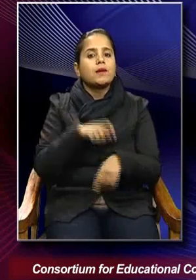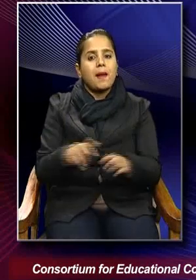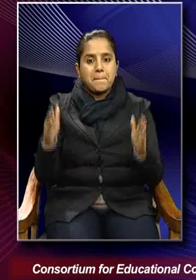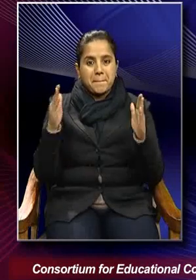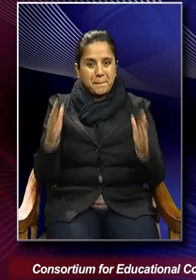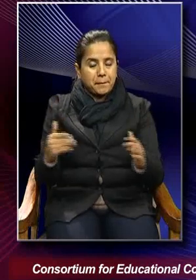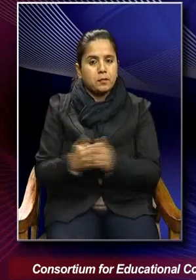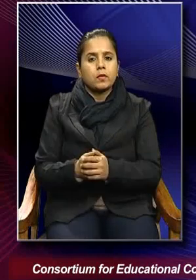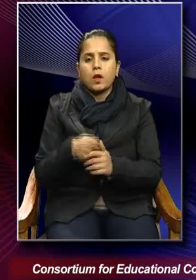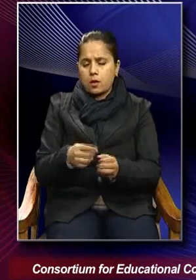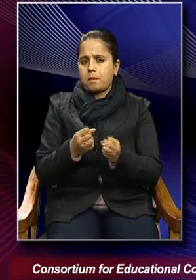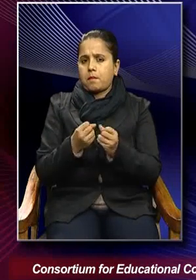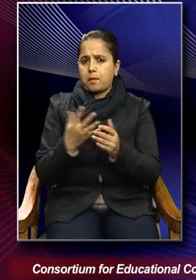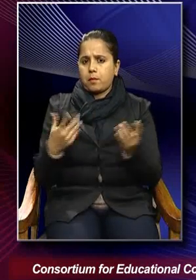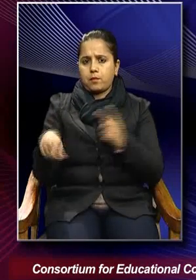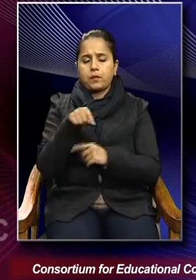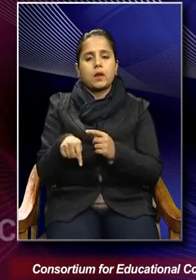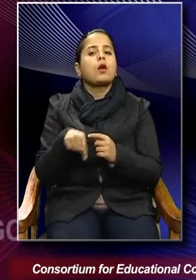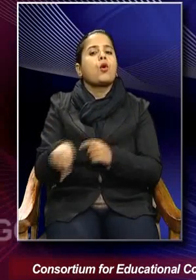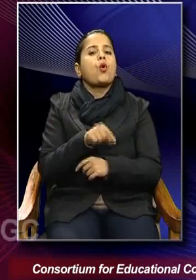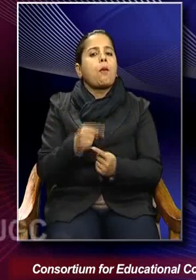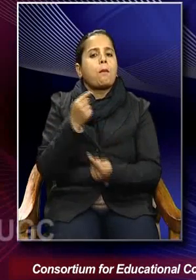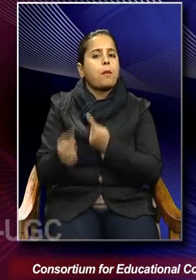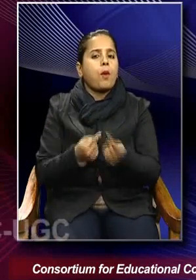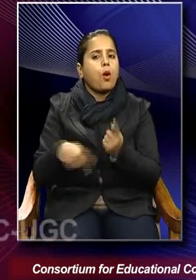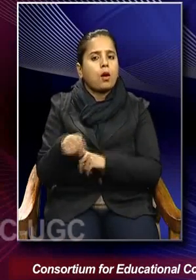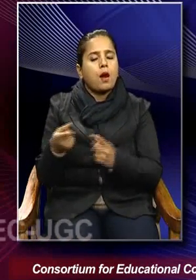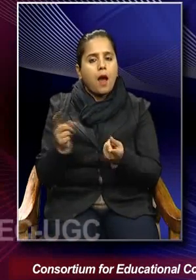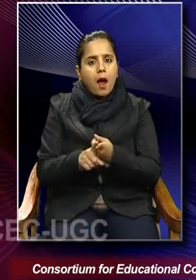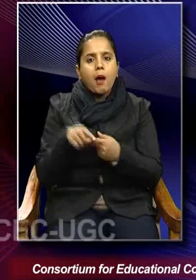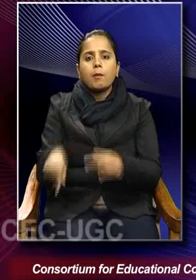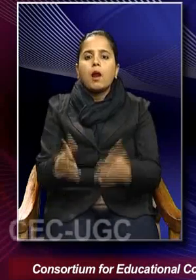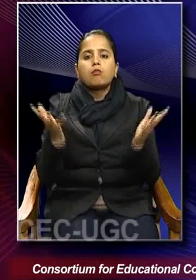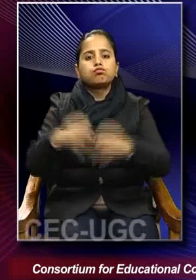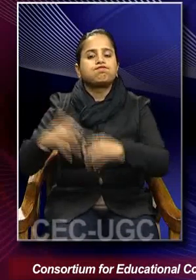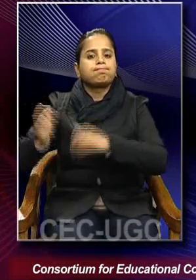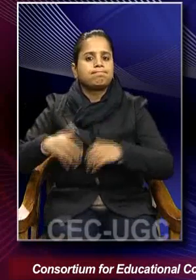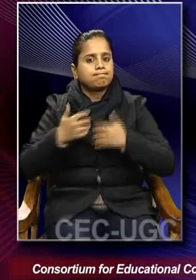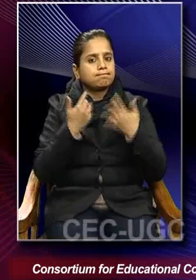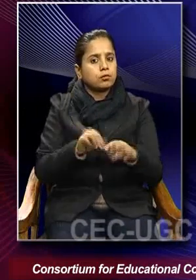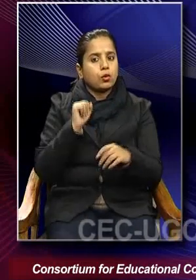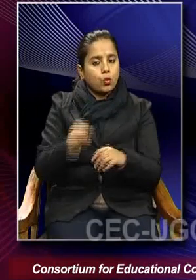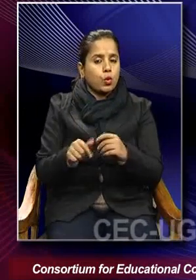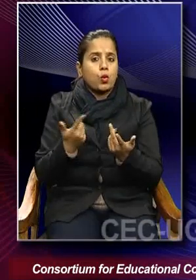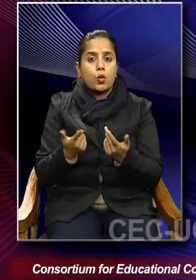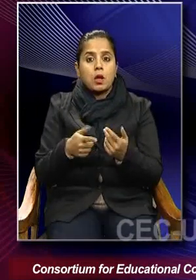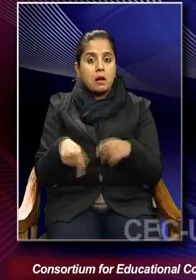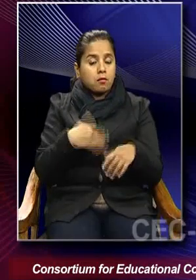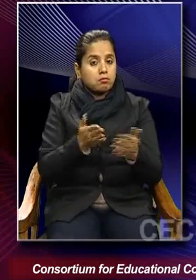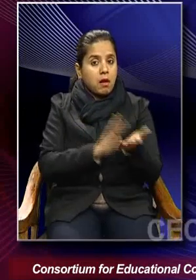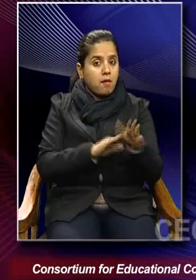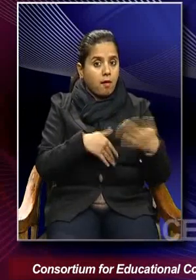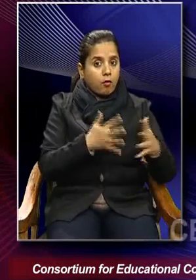most of the, uh, polities are succumbing to dictatorial regimes, be it the left wing